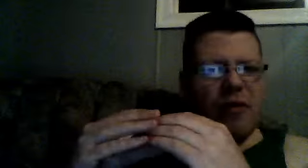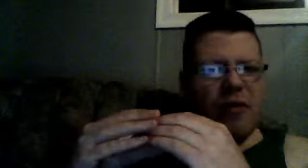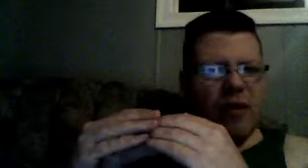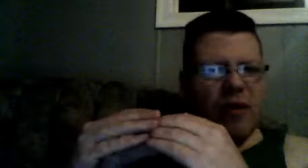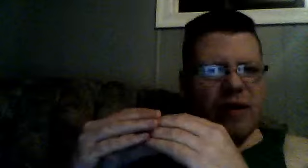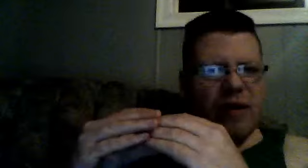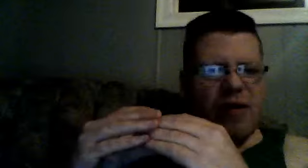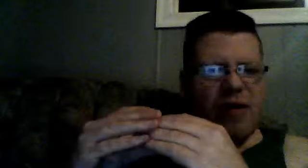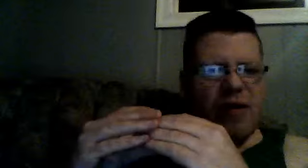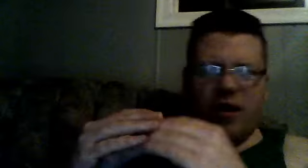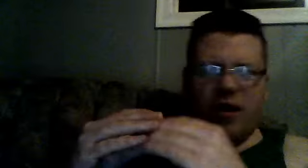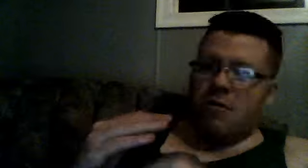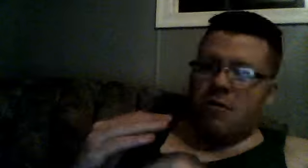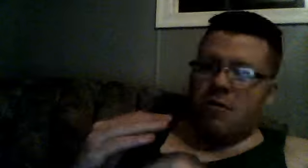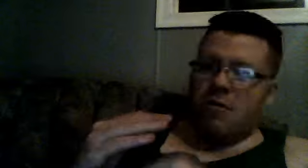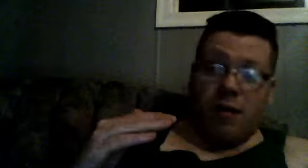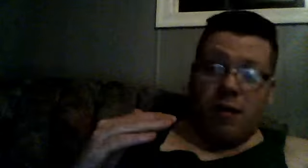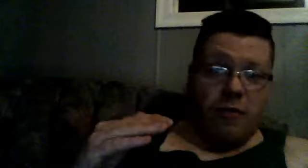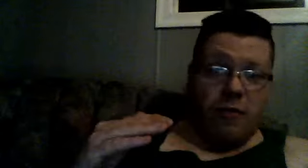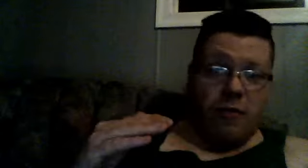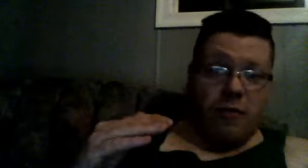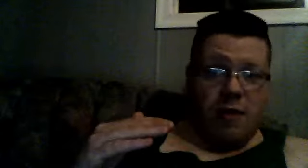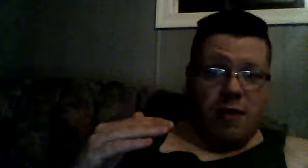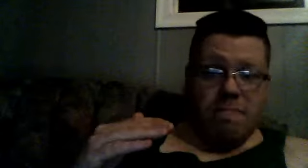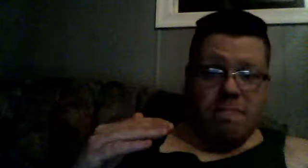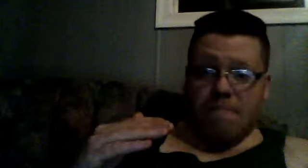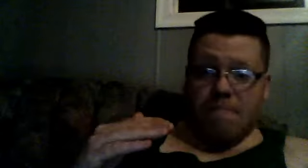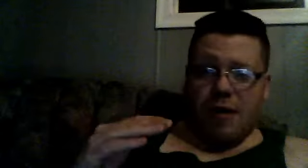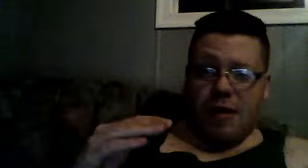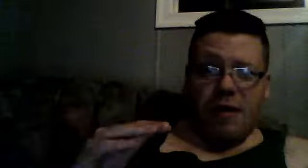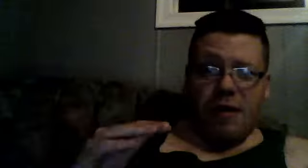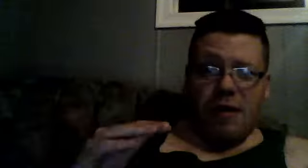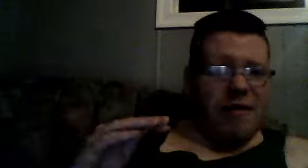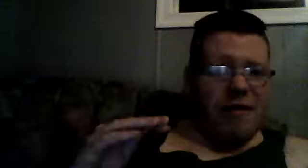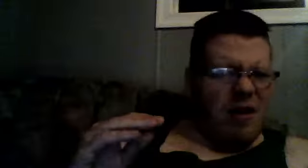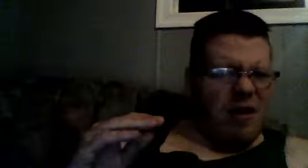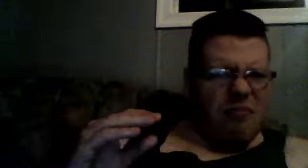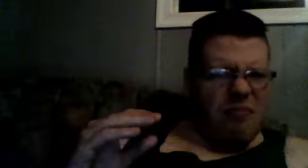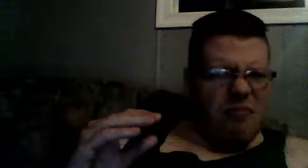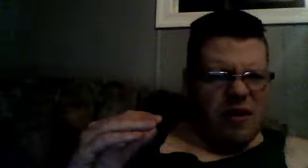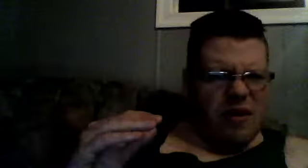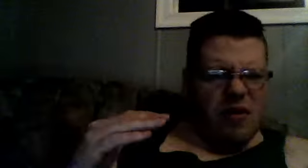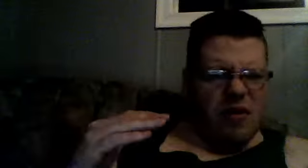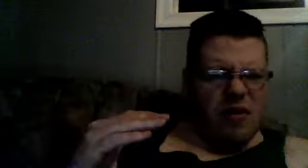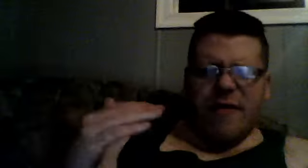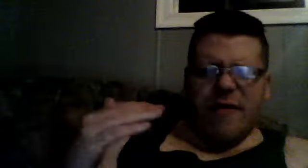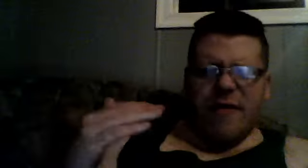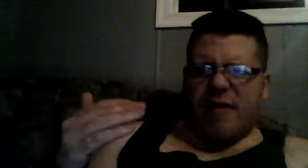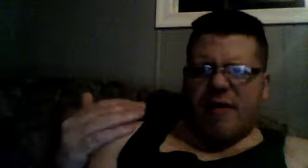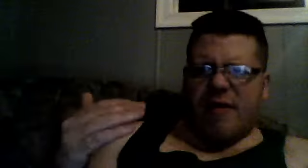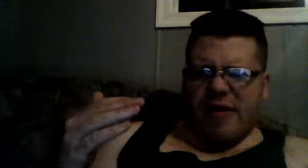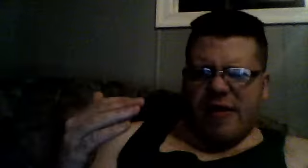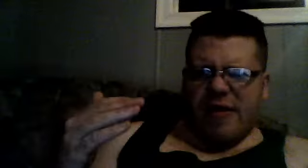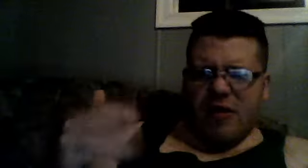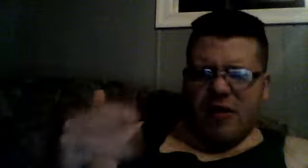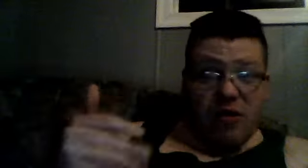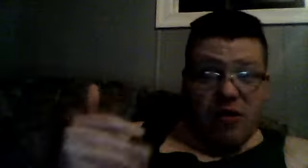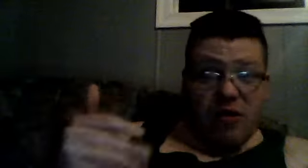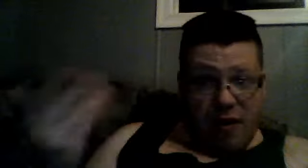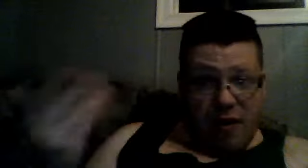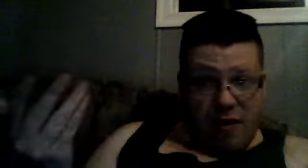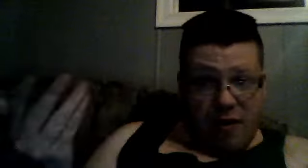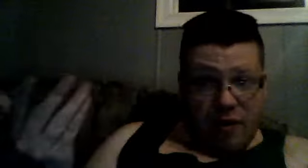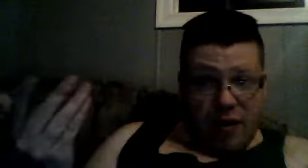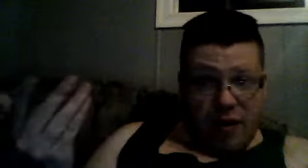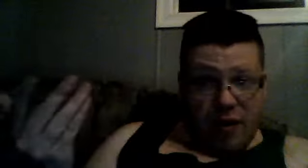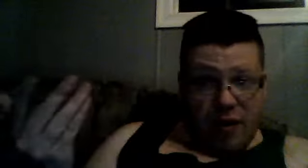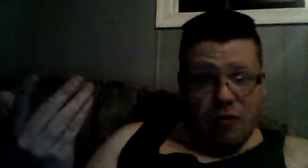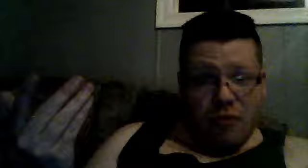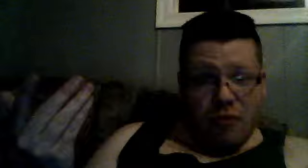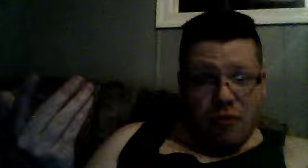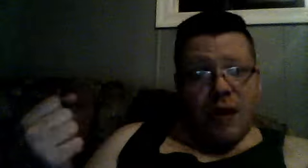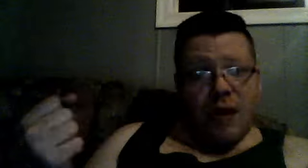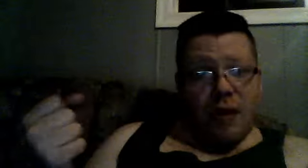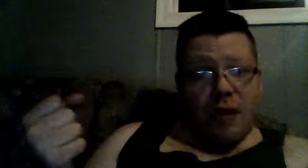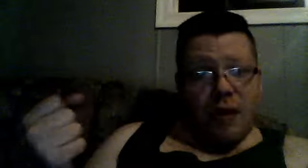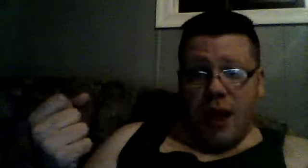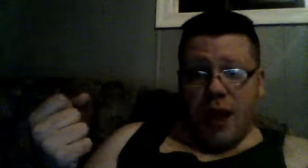very carefully, in the first movie, there's, some, references to the original series, mind you, like,